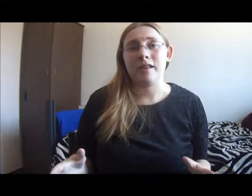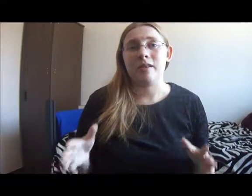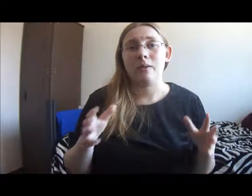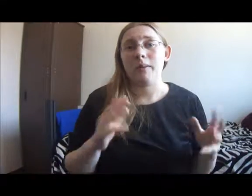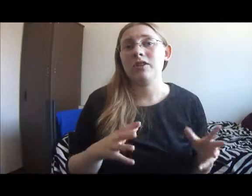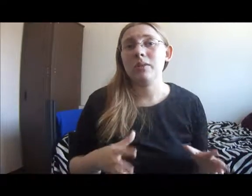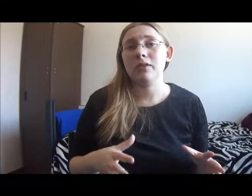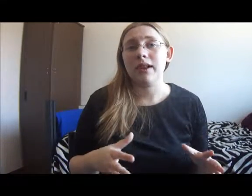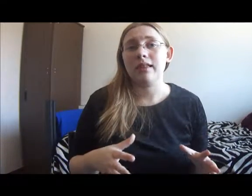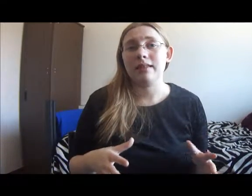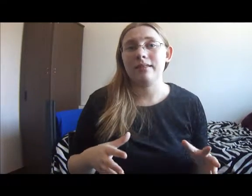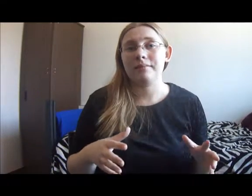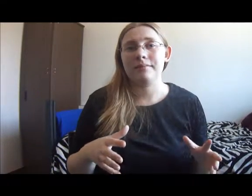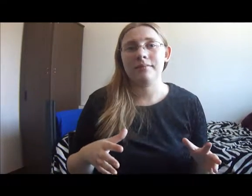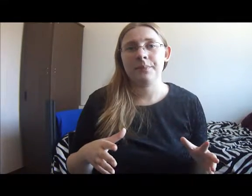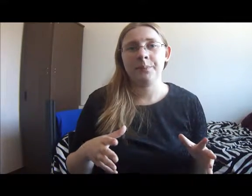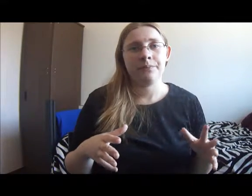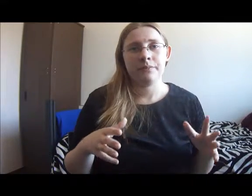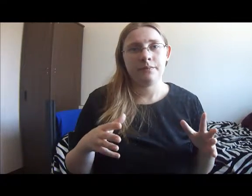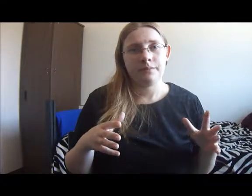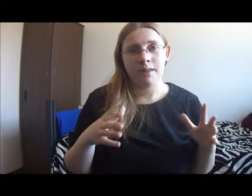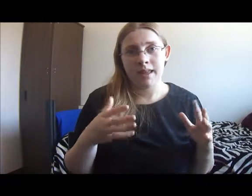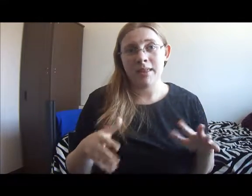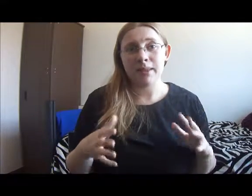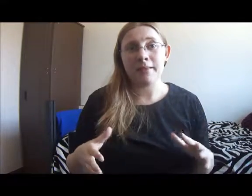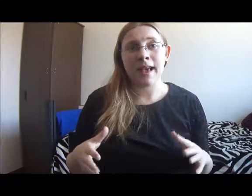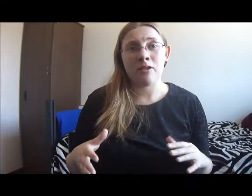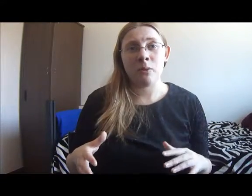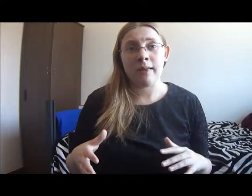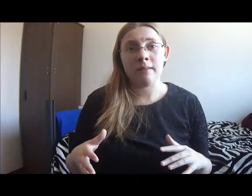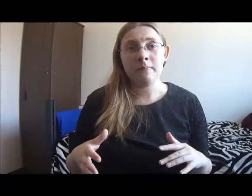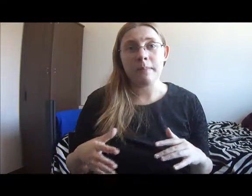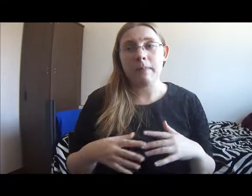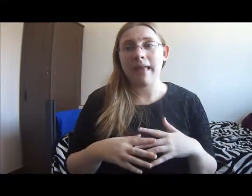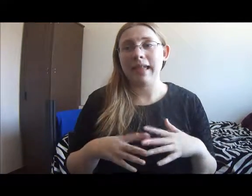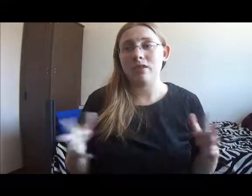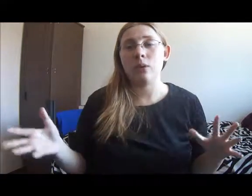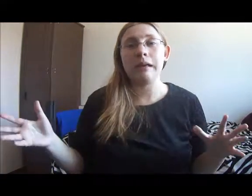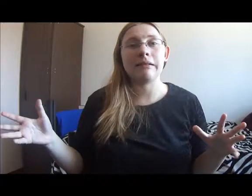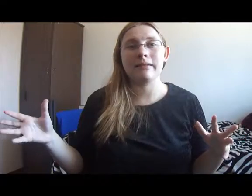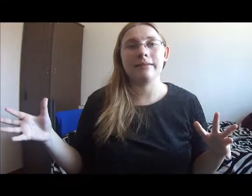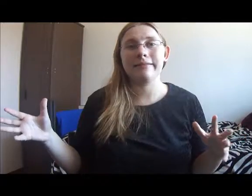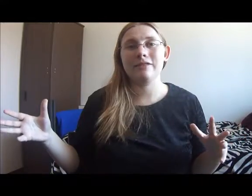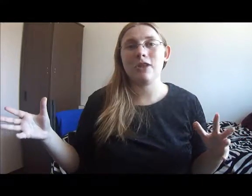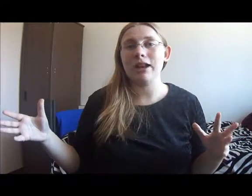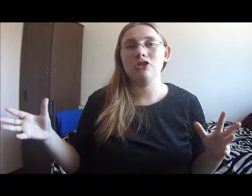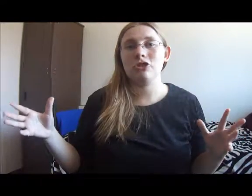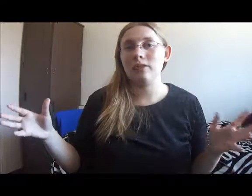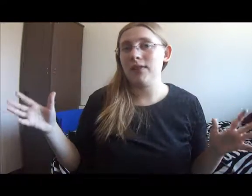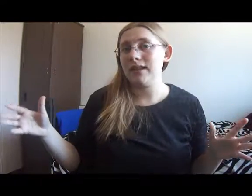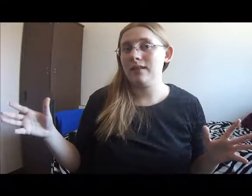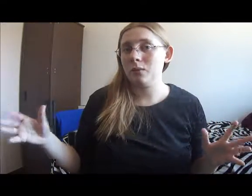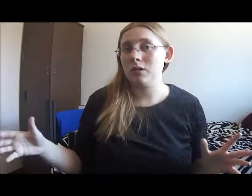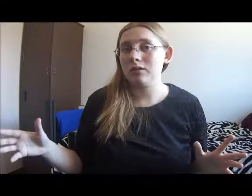think so. Especially with Regulus. He made that choice. And that choice changed the fate of the world.